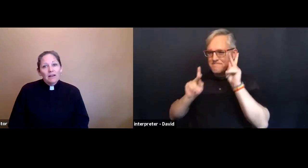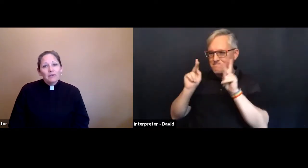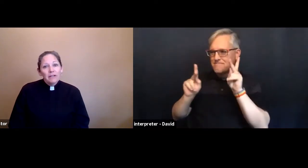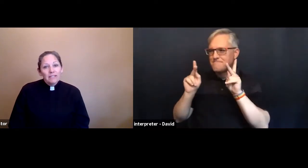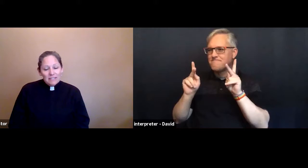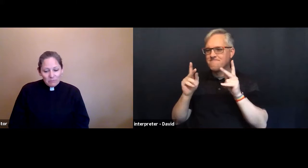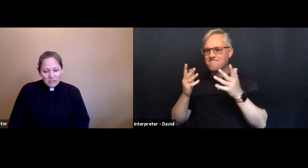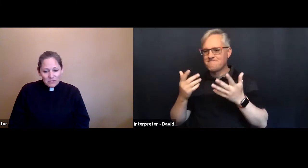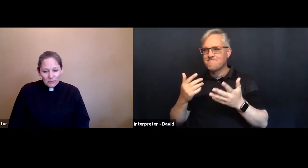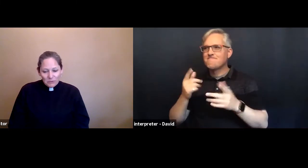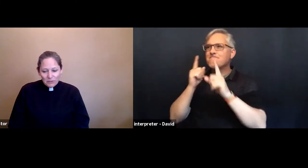creates them to do.